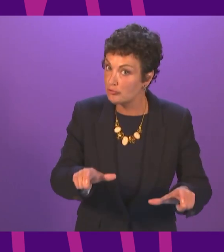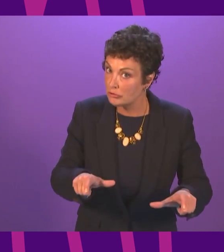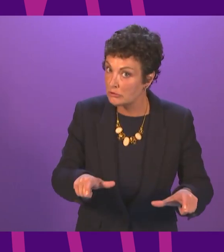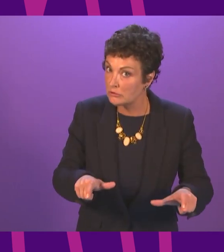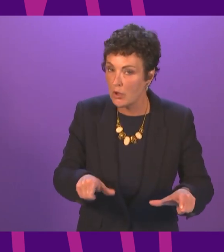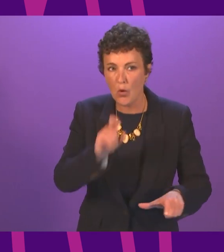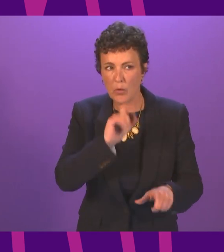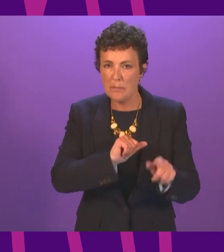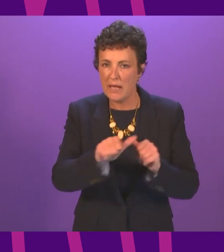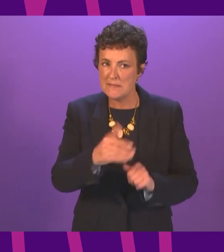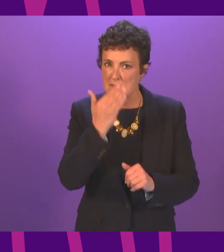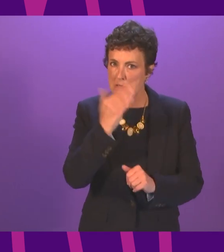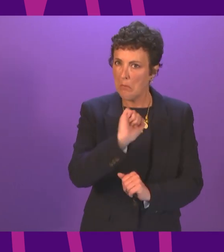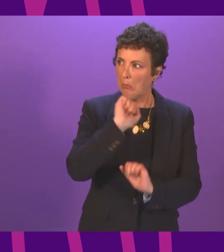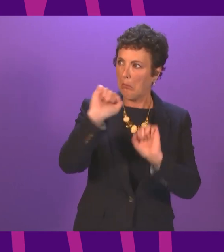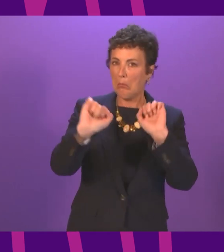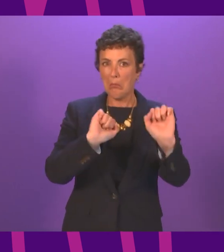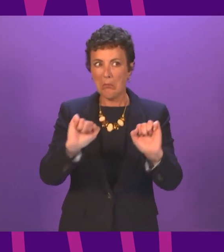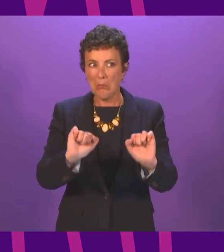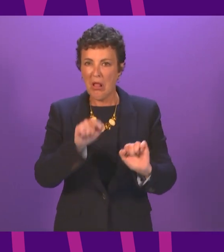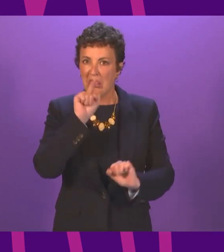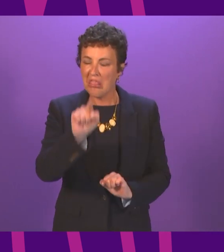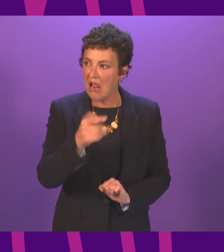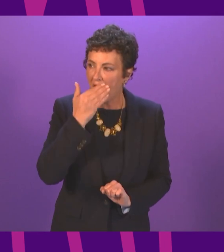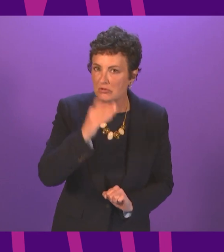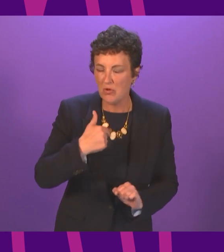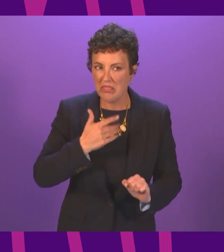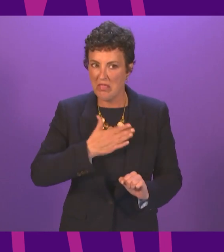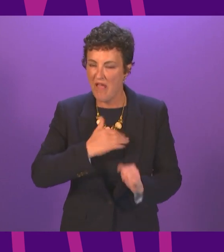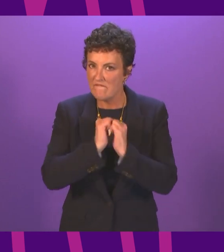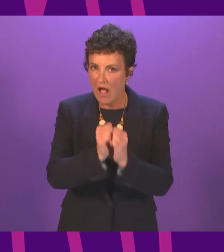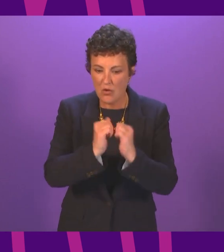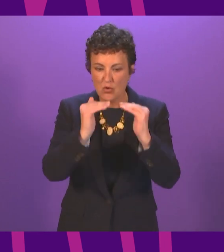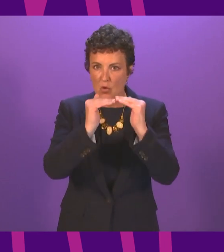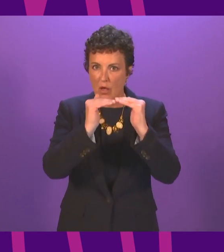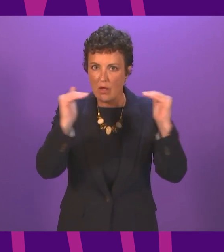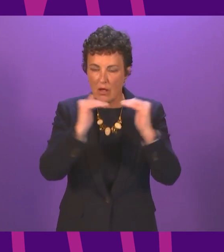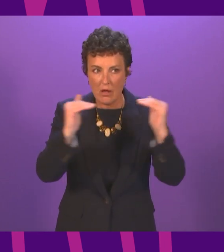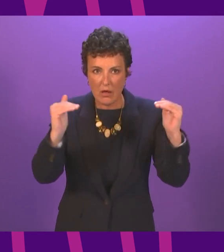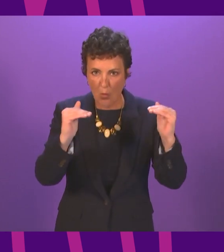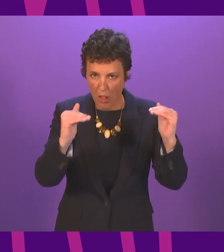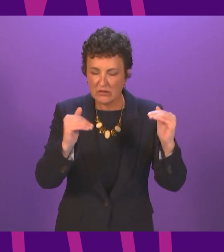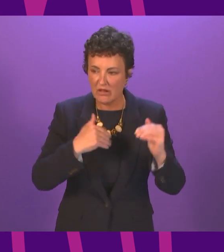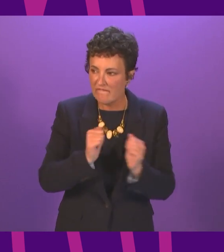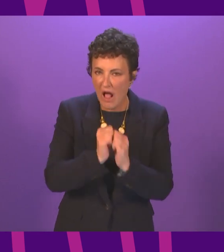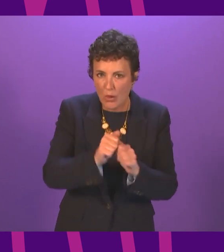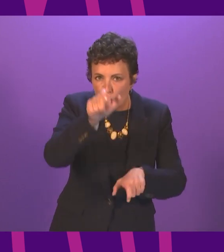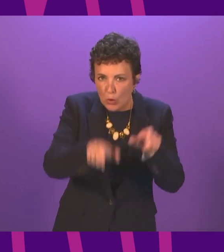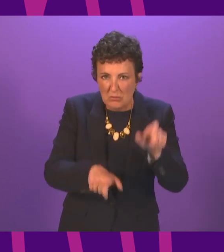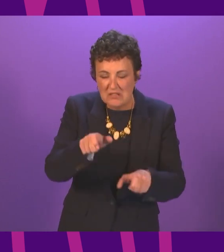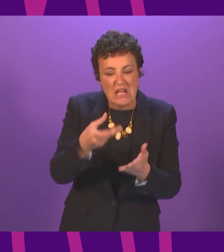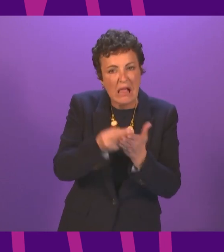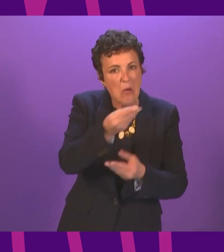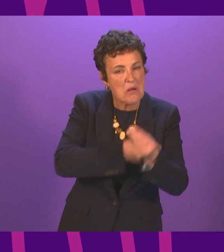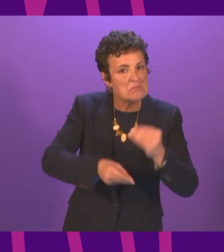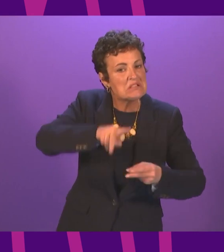equal those that value the lives of their citizens above narrow short term economic gain we know that the impact of